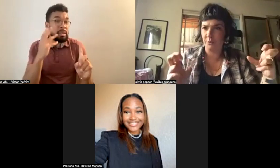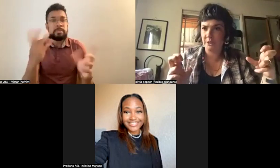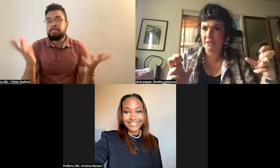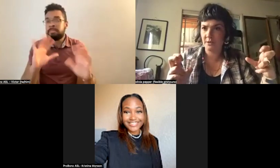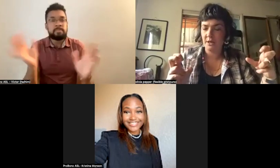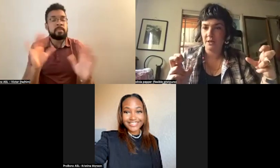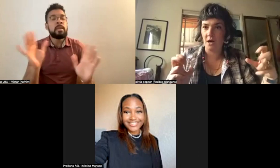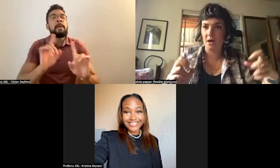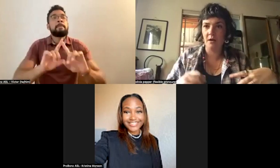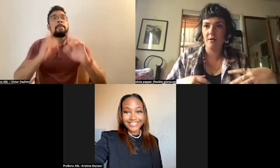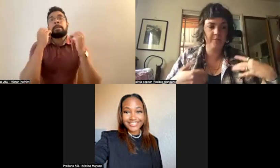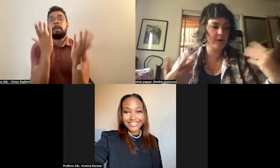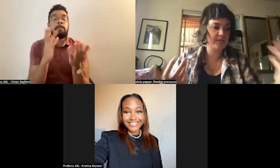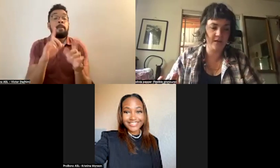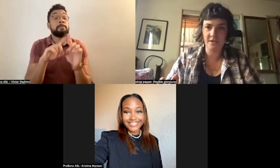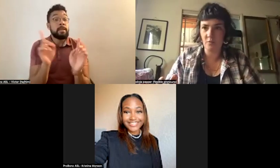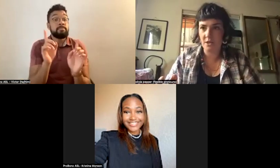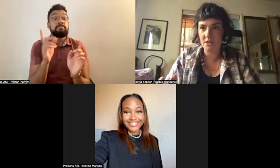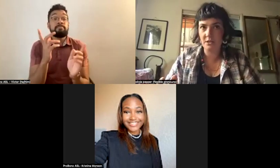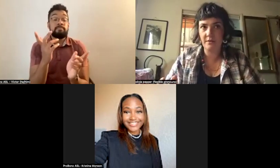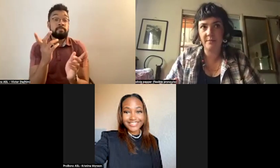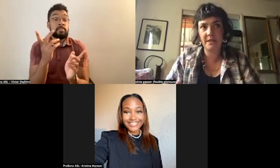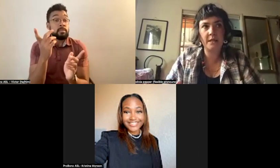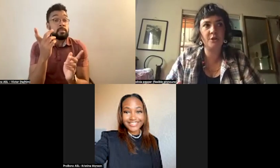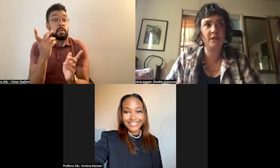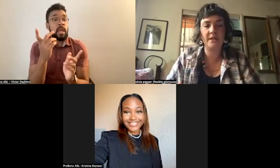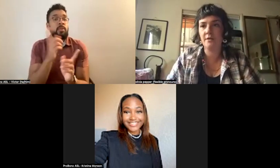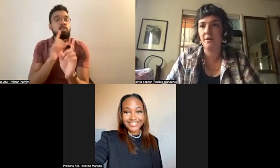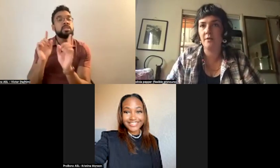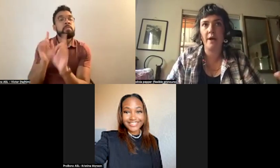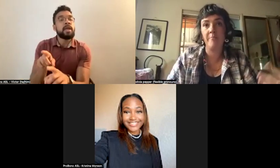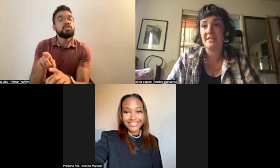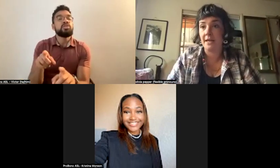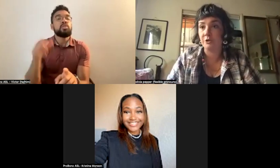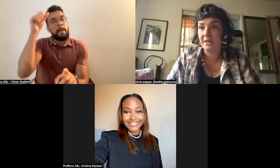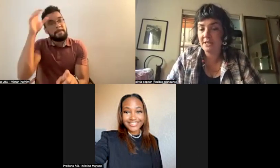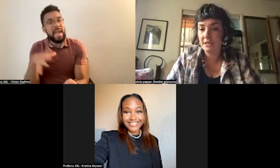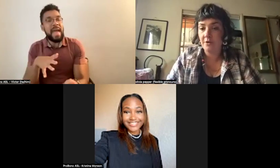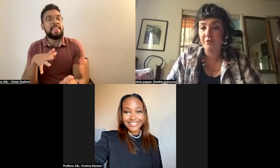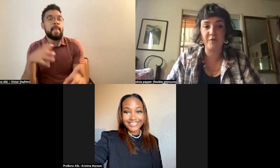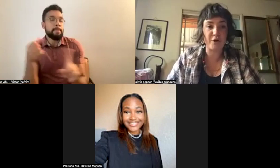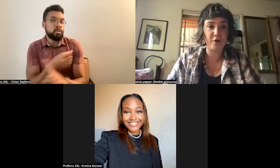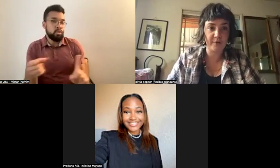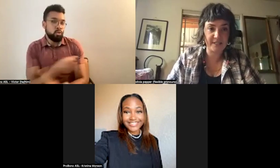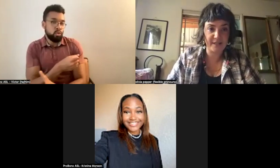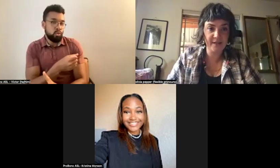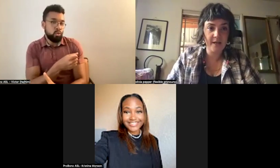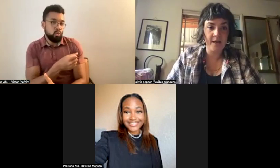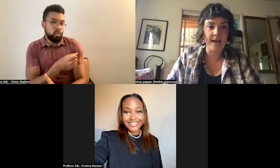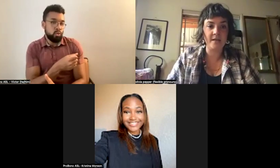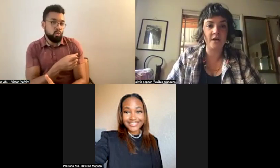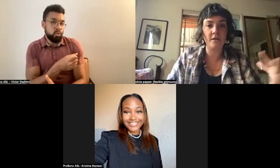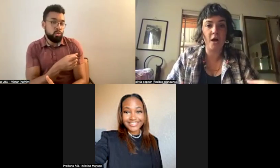abuse. Uh, Baroness Elsa was essentially, a misandrist for very good reason.